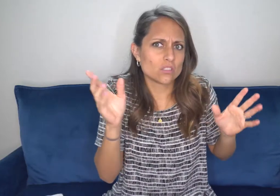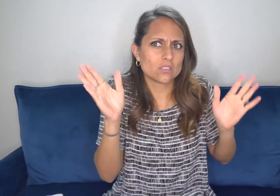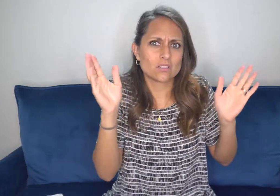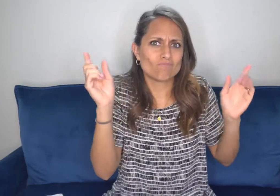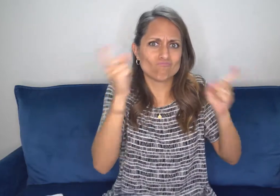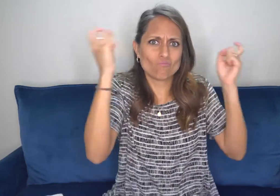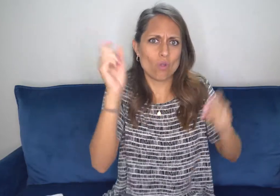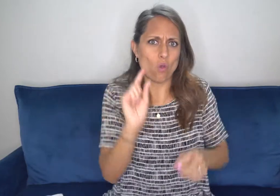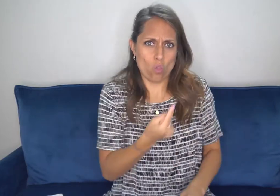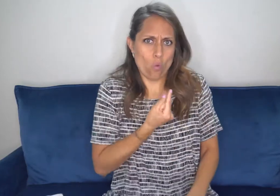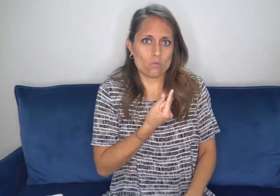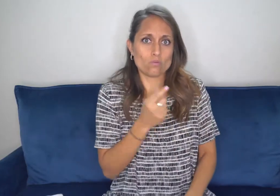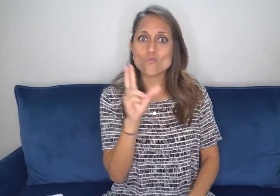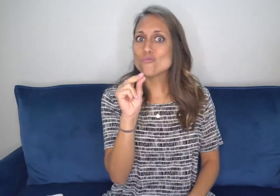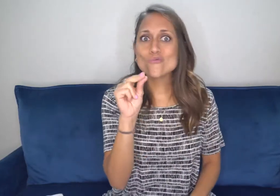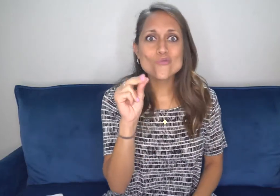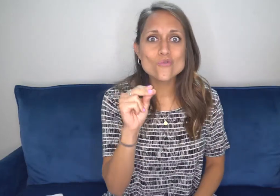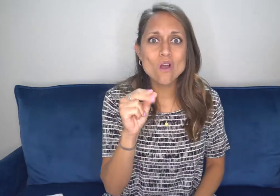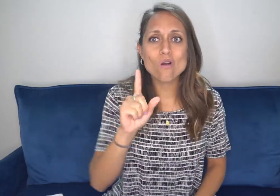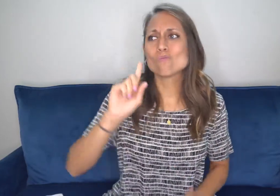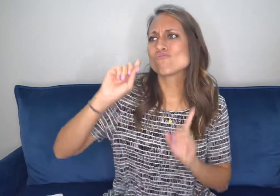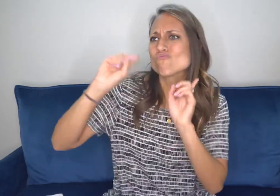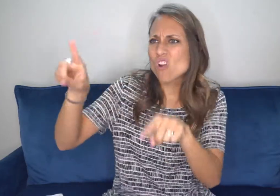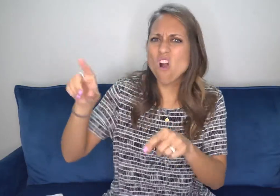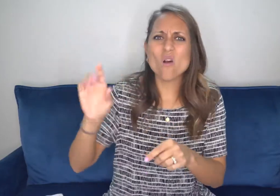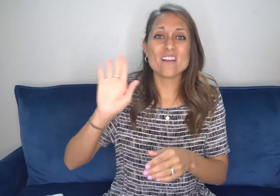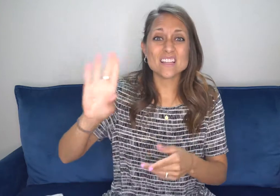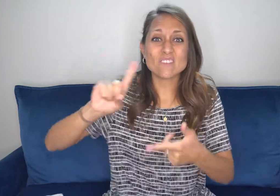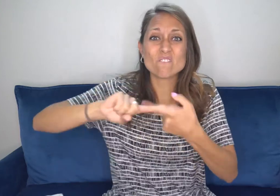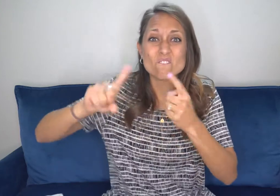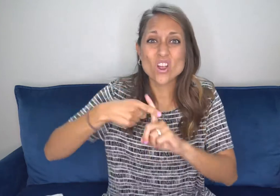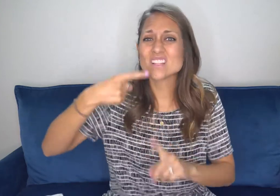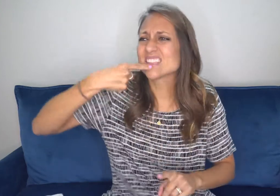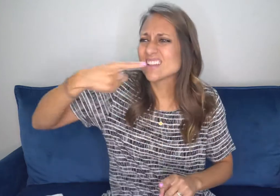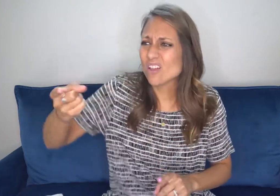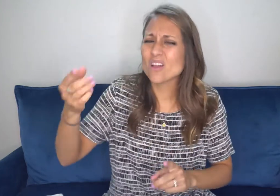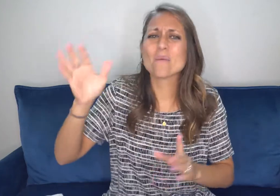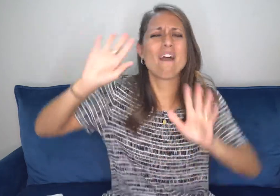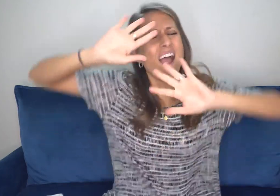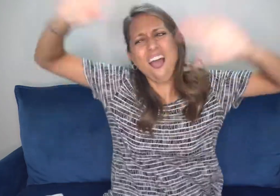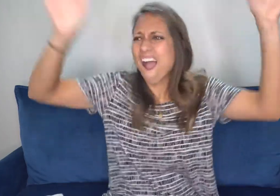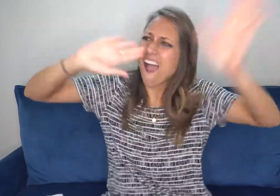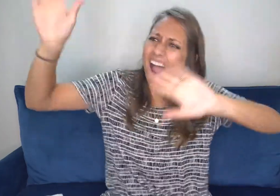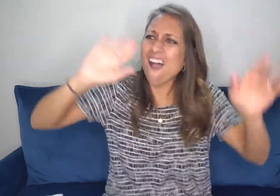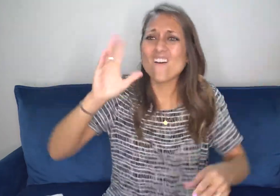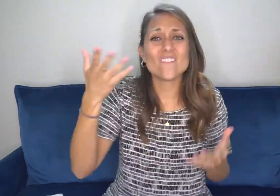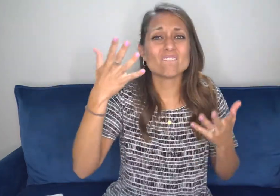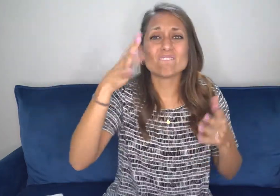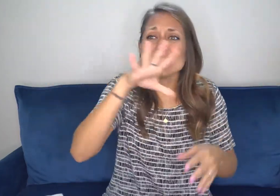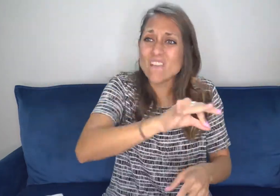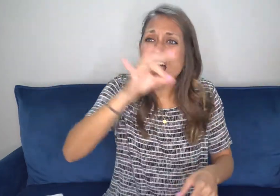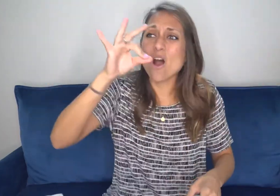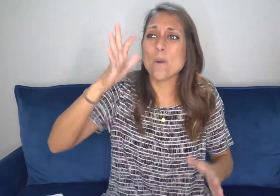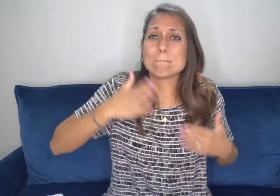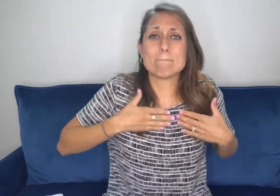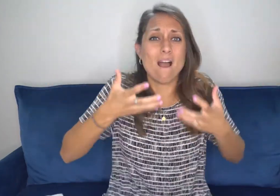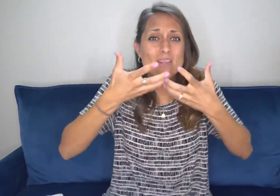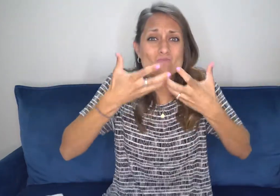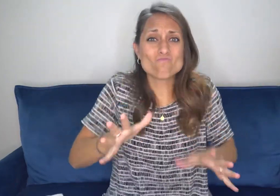doesn't just have this joy and keep it to himself. He immediately goes to all of his neighbors, to all of his friends, you know, exclaiming, hey guys,